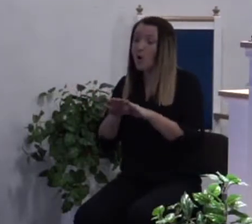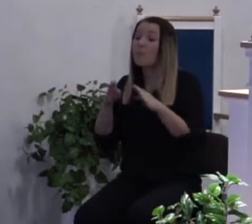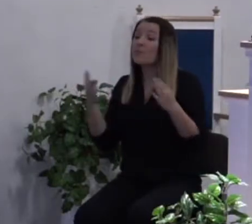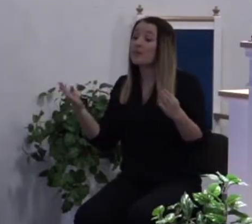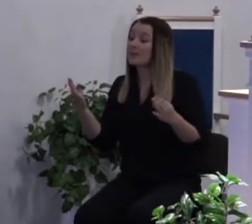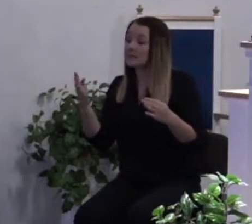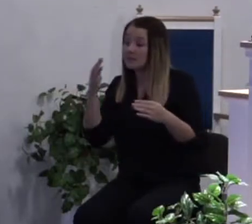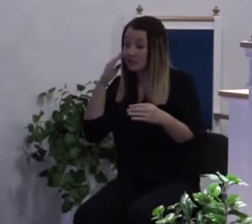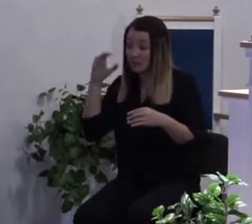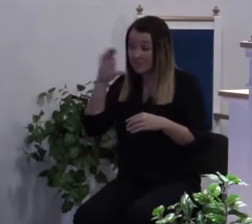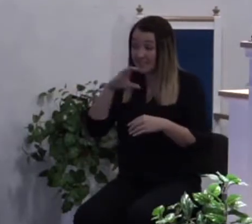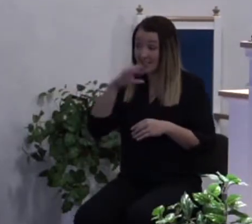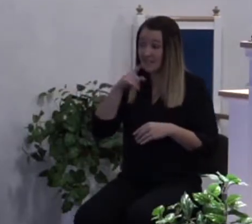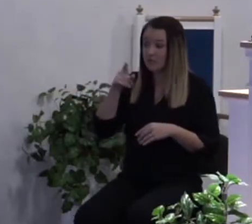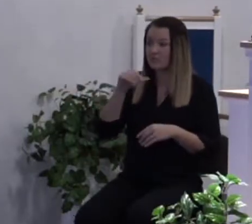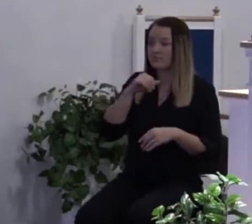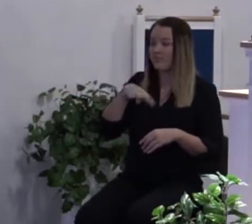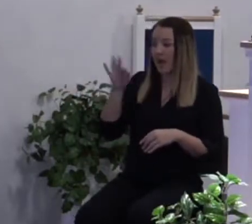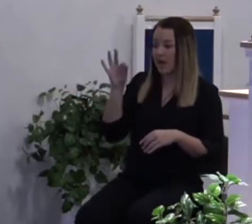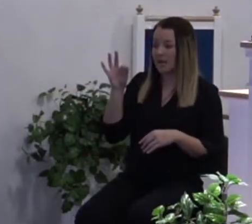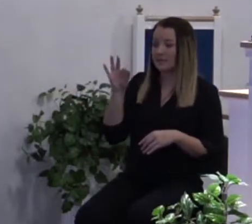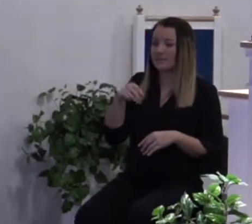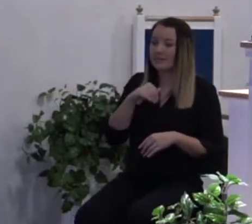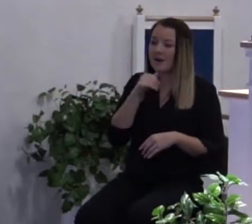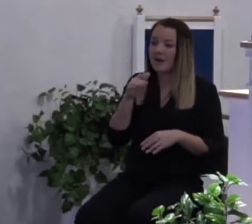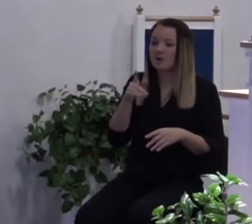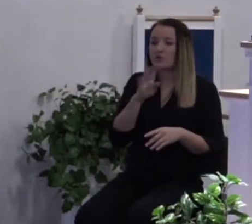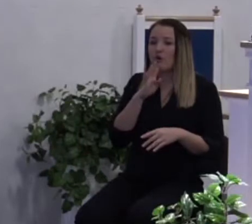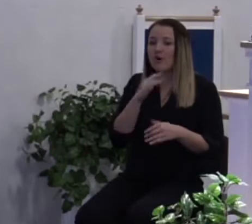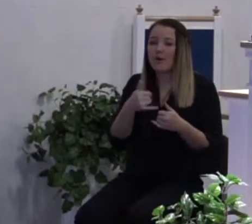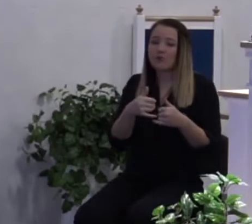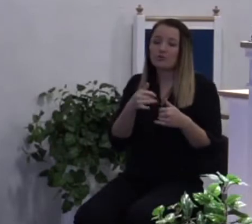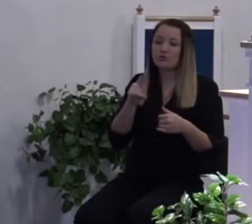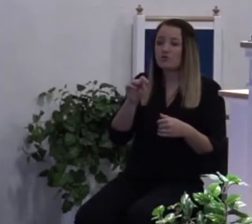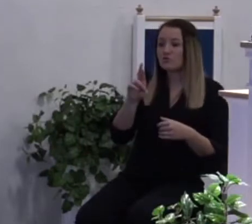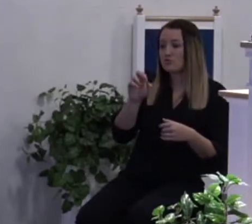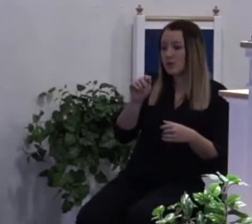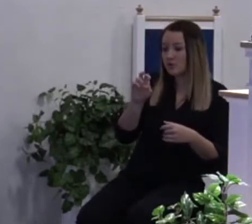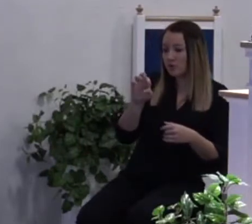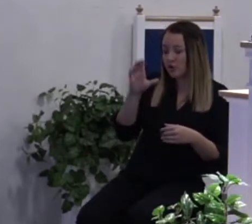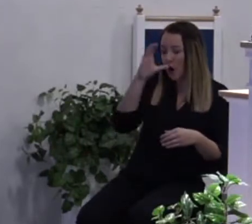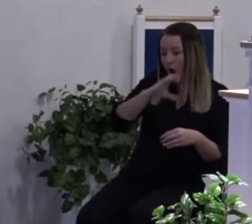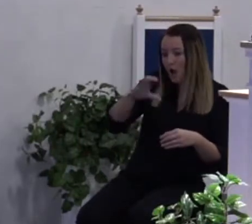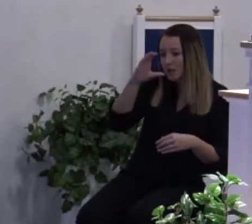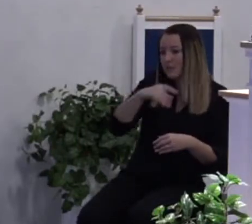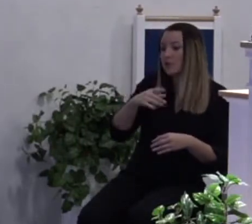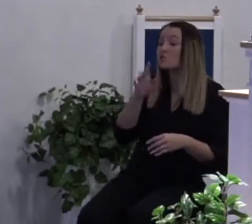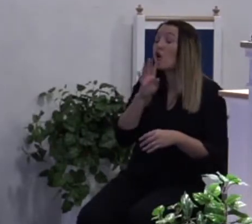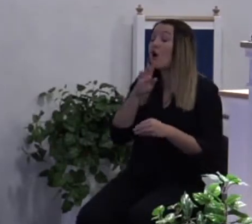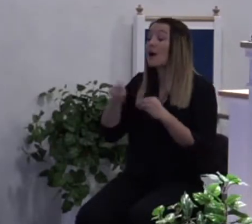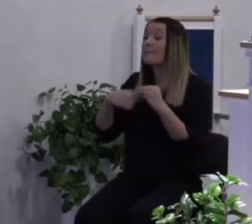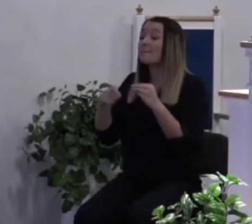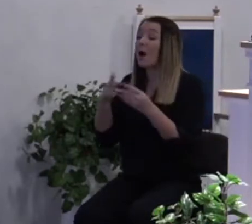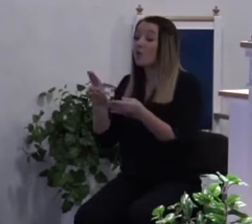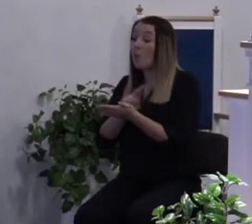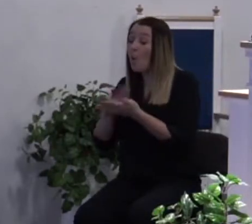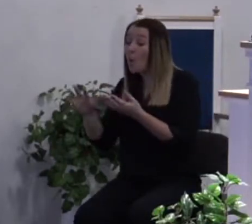about treasure hunting. That's talking about the Holy Ghost. He's talking about a good father giving good gifts